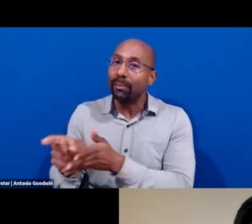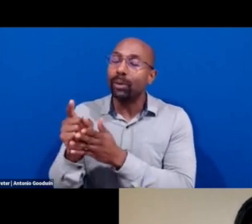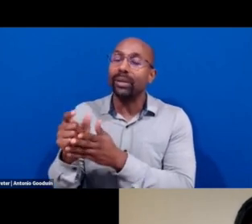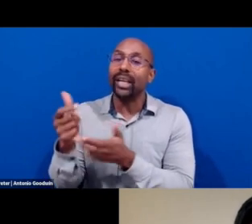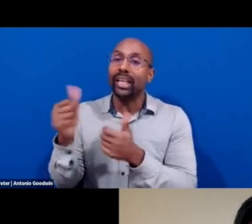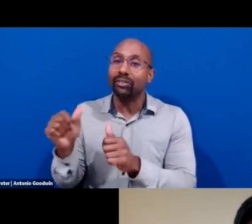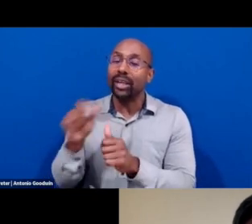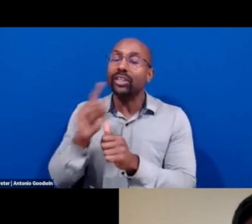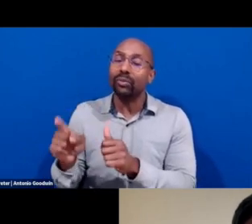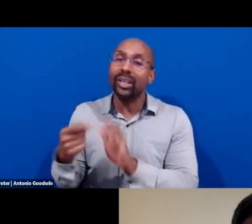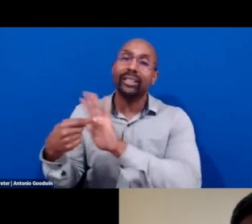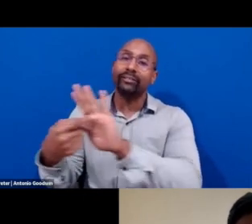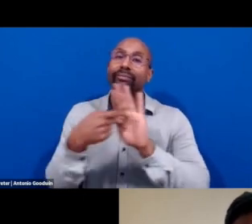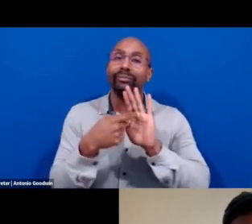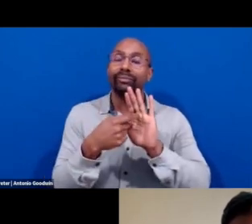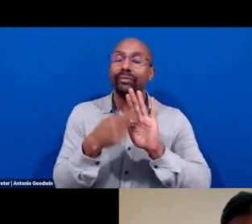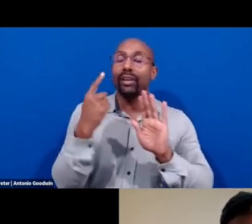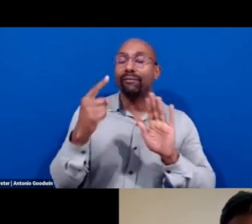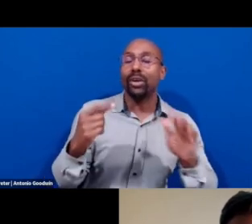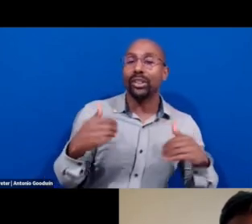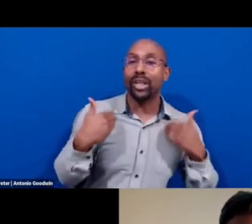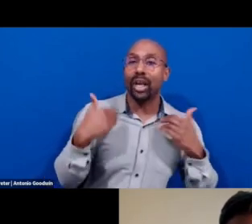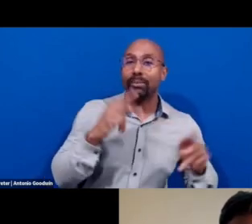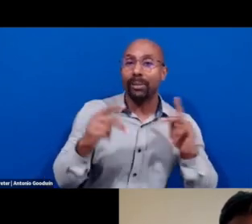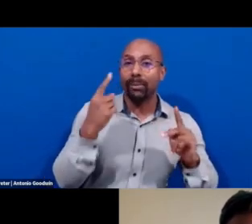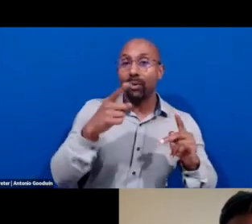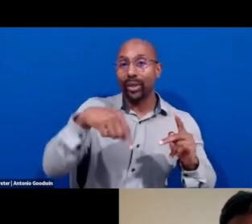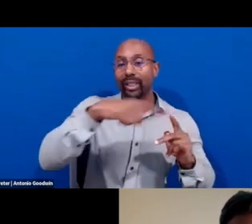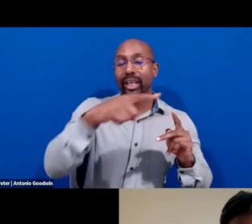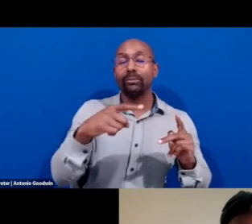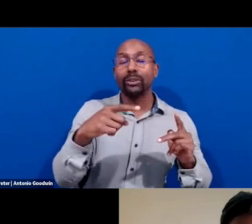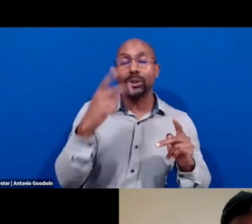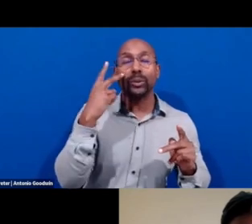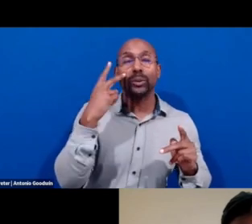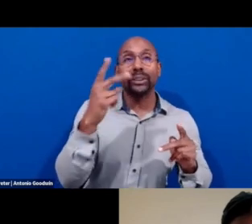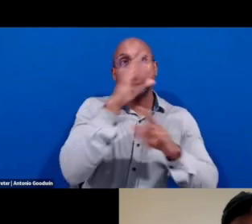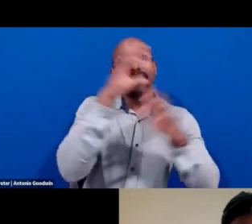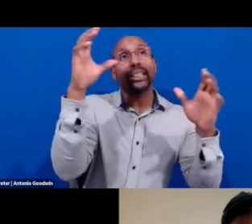people so that they can re-imagine new possibilities for, for themselves.